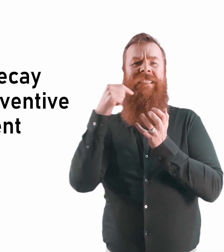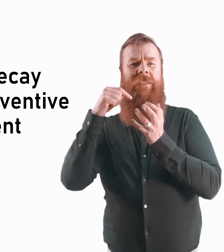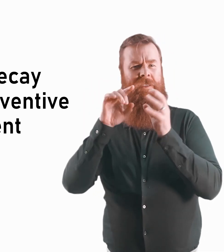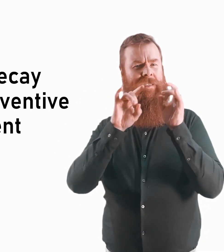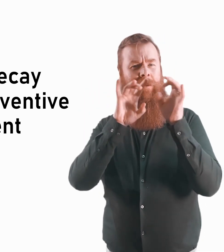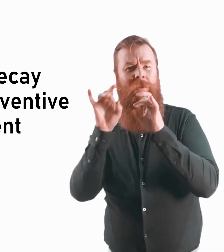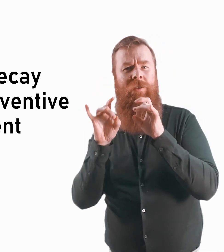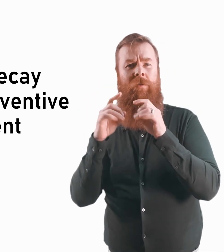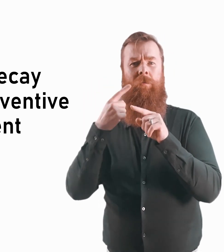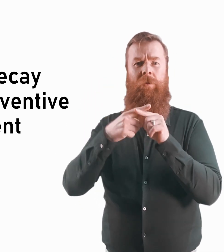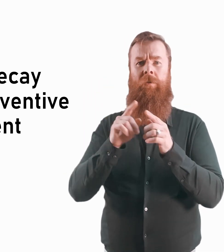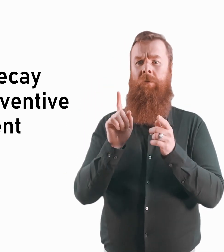and preventive treatment.